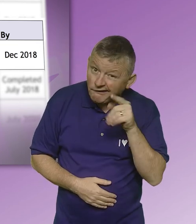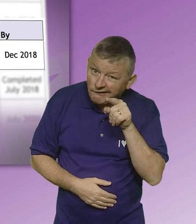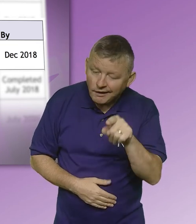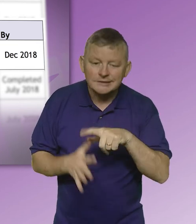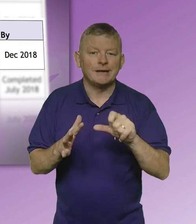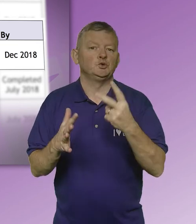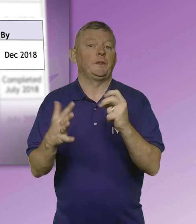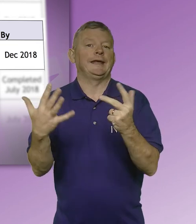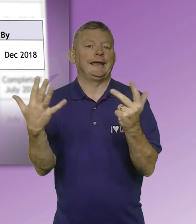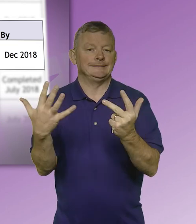December 2018